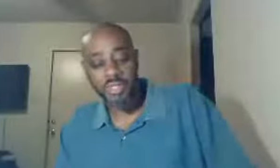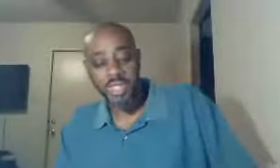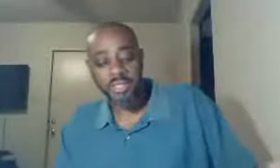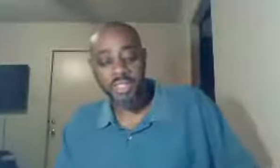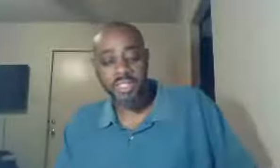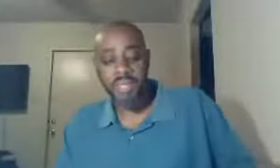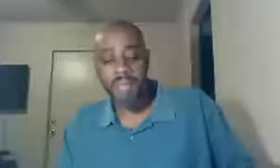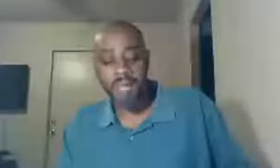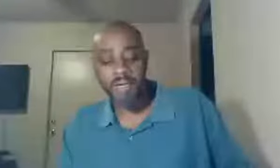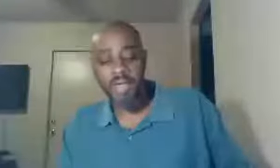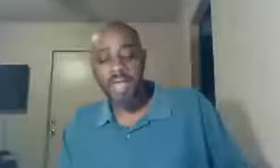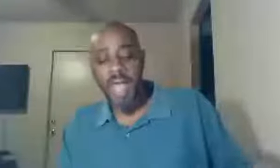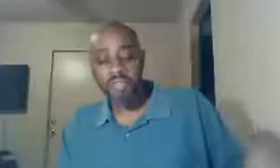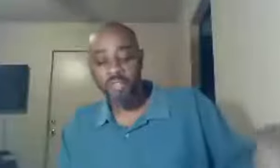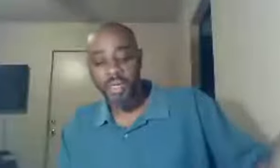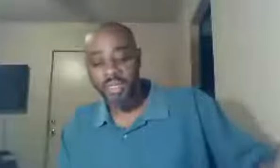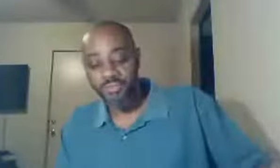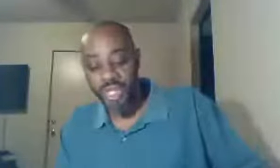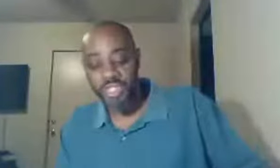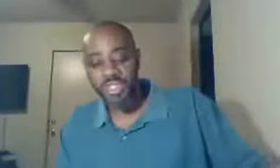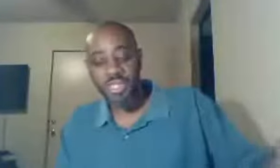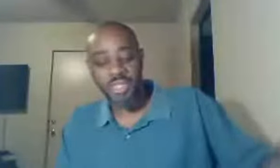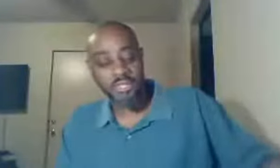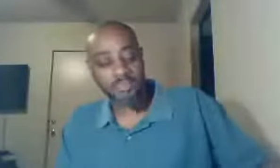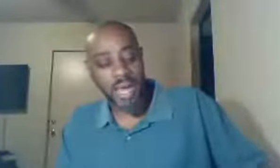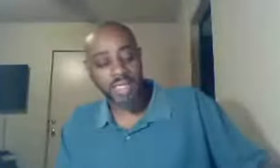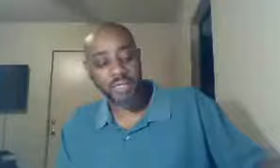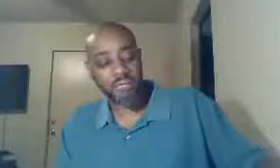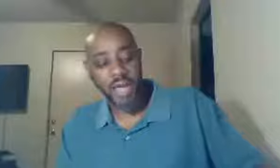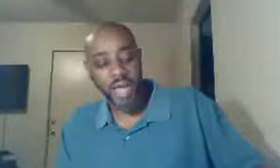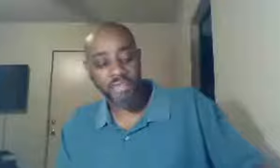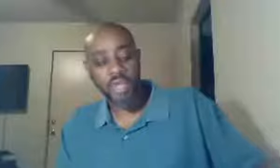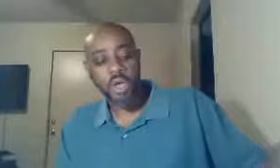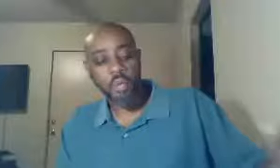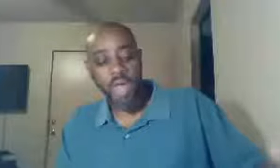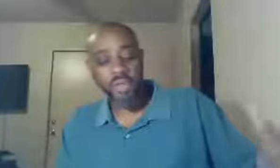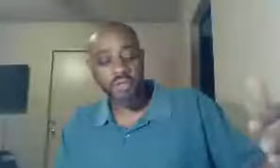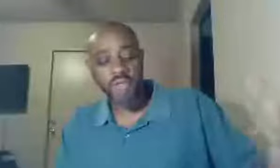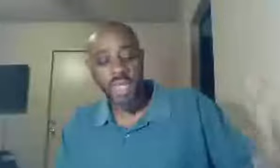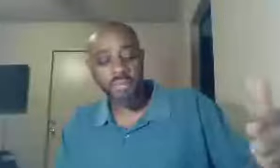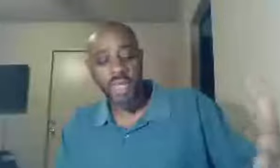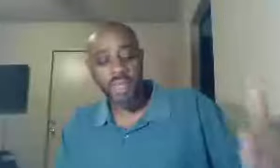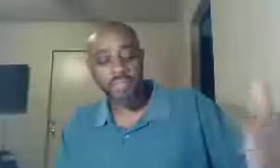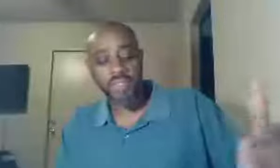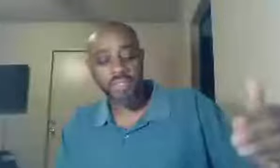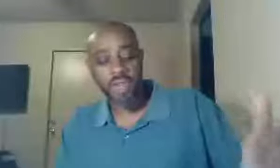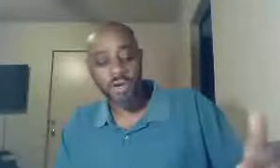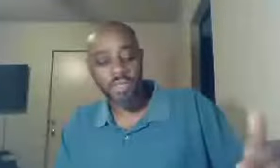in such a manner, as to bring division, in the body of Christ, whether they may be serving,